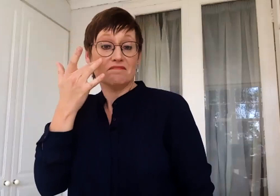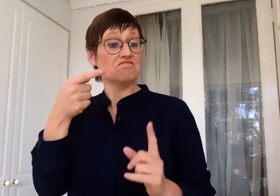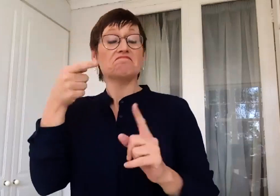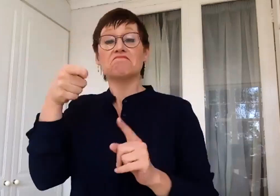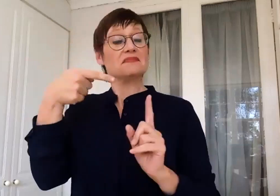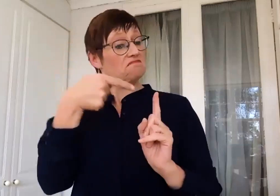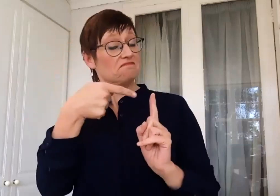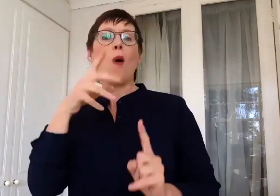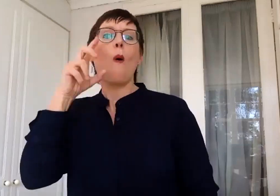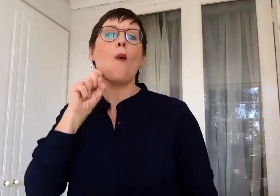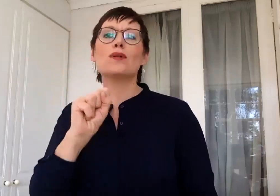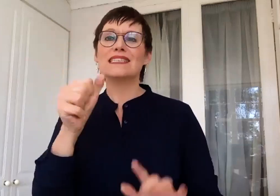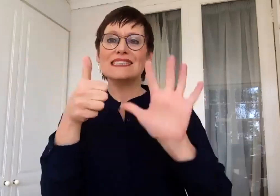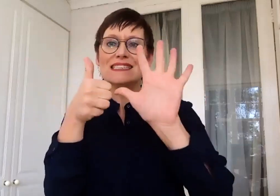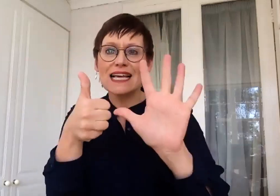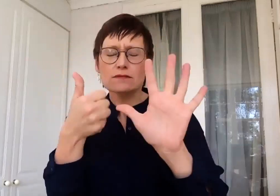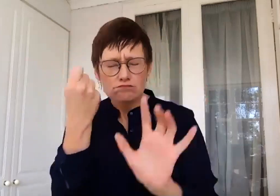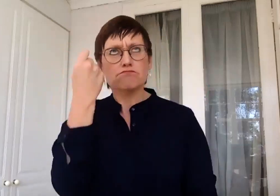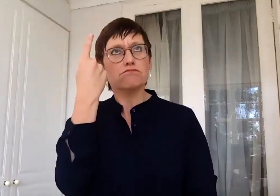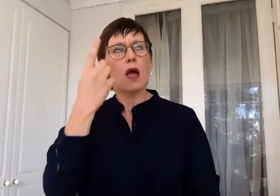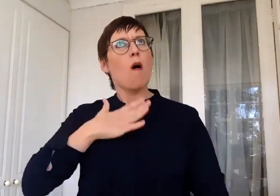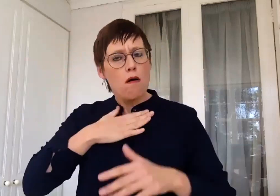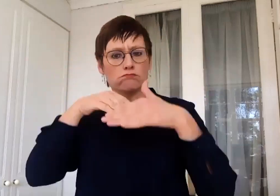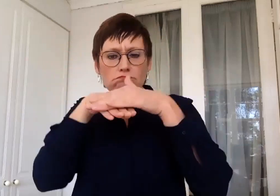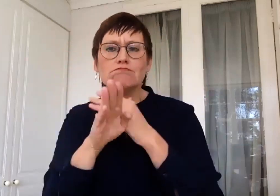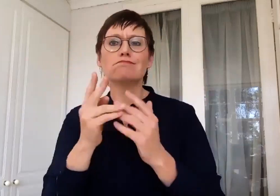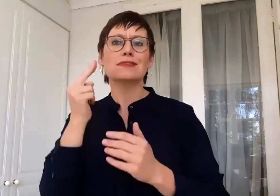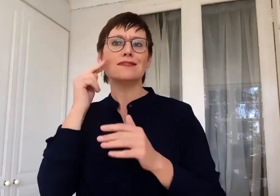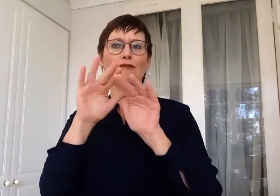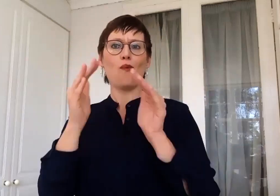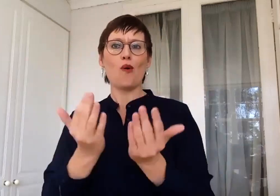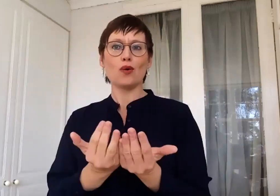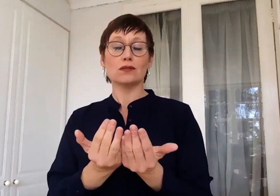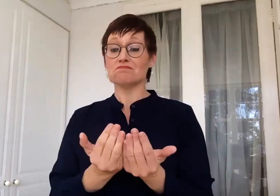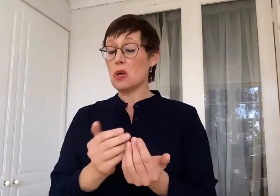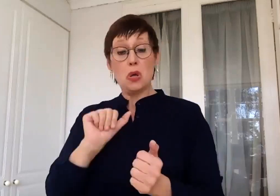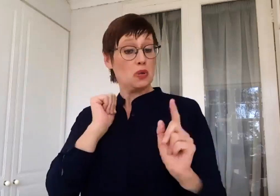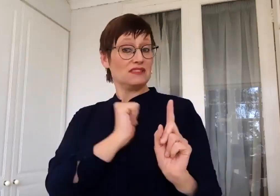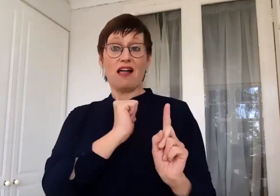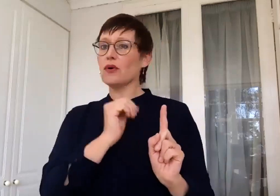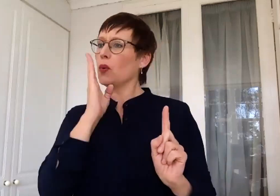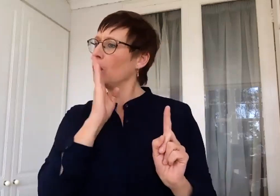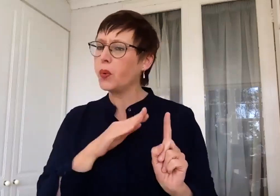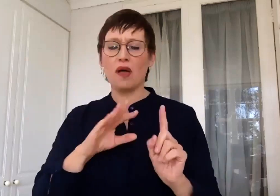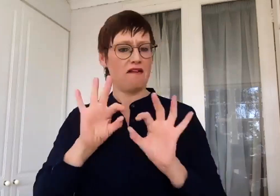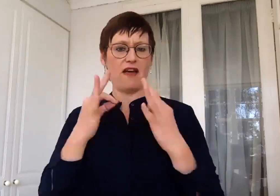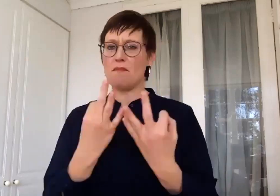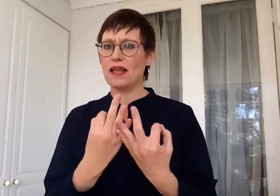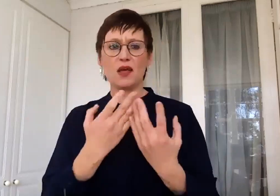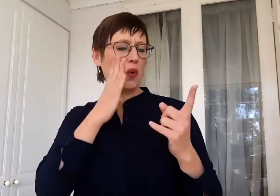life to the study of the deaf community. Having no background or intimate familial connection with the deaf, it was the children in her early years of